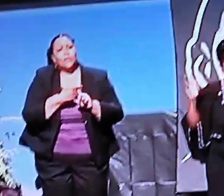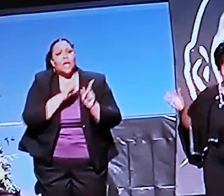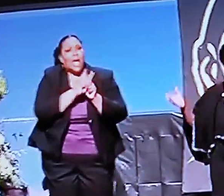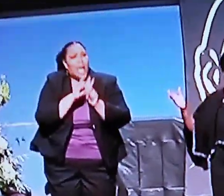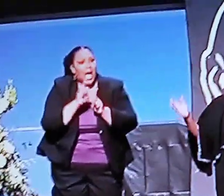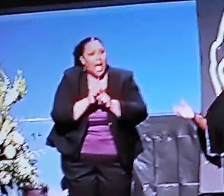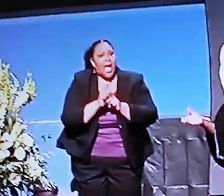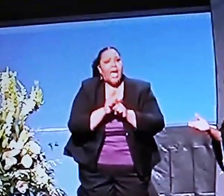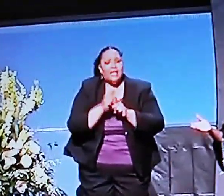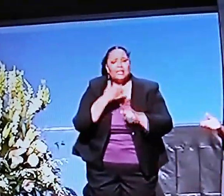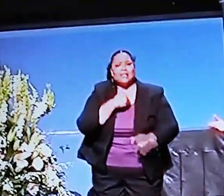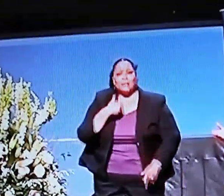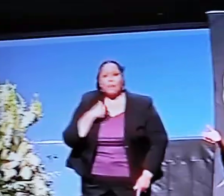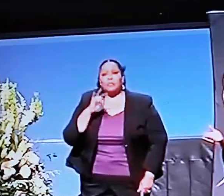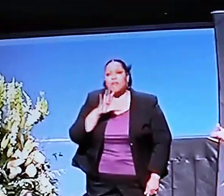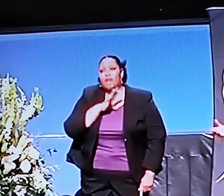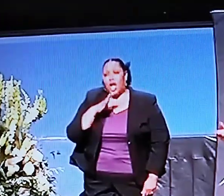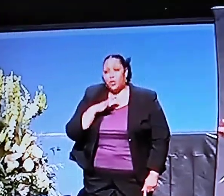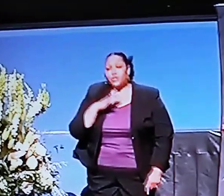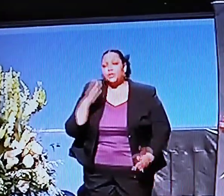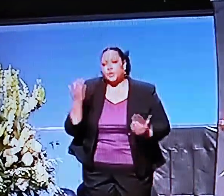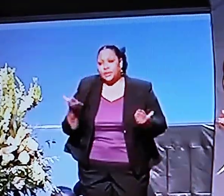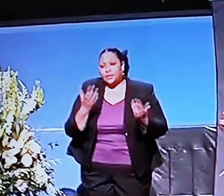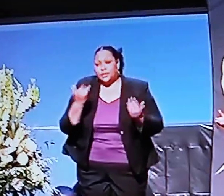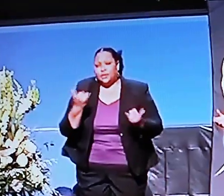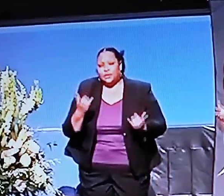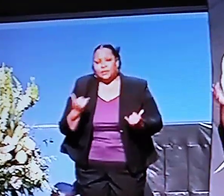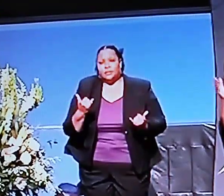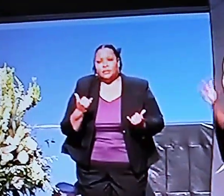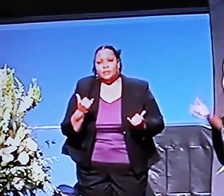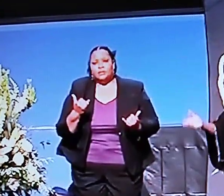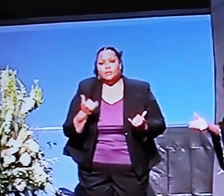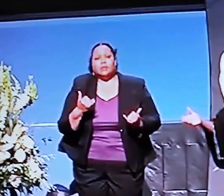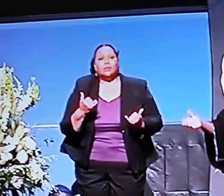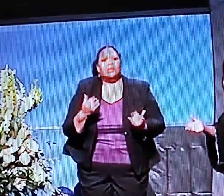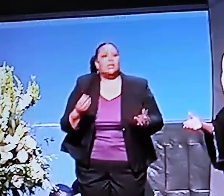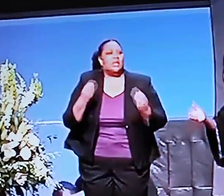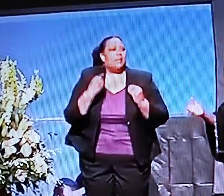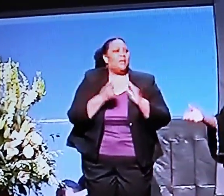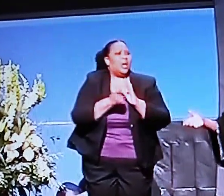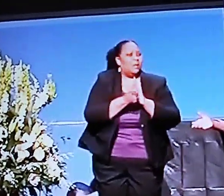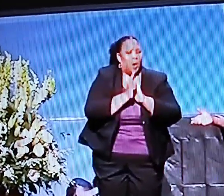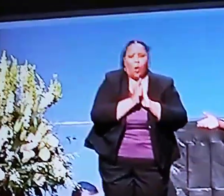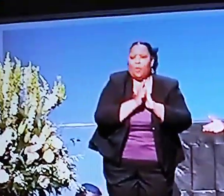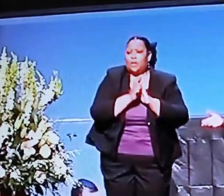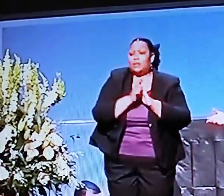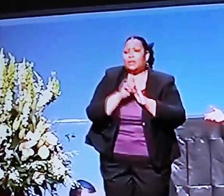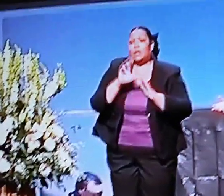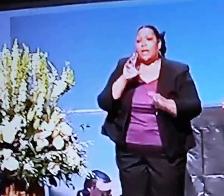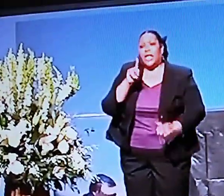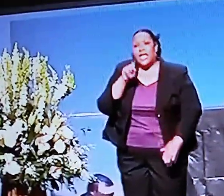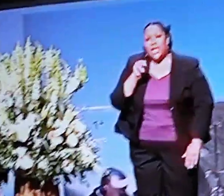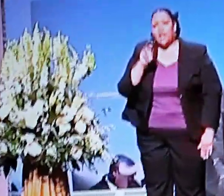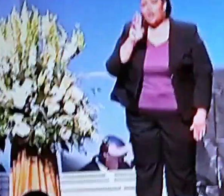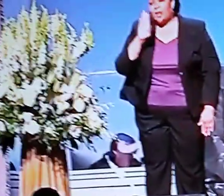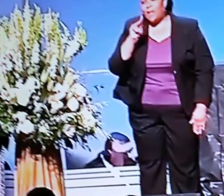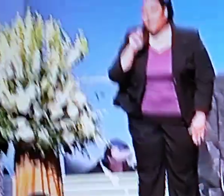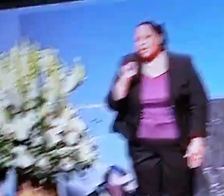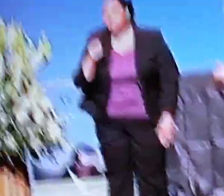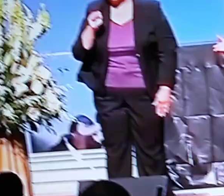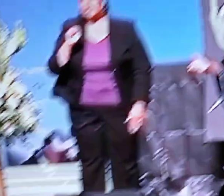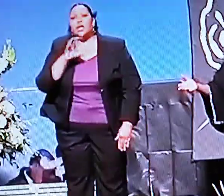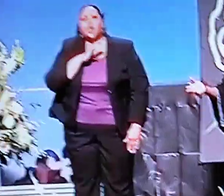that as these members of Congress, give me a moment, Chairwoman Karen Bats, the